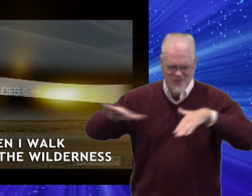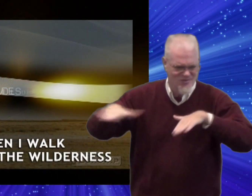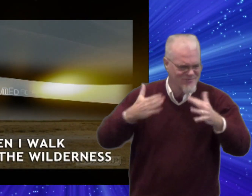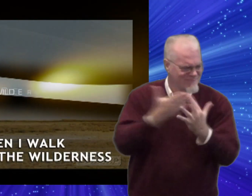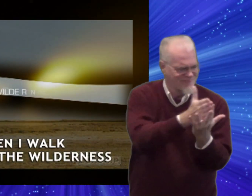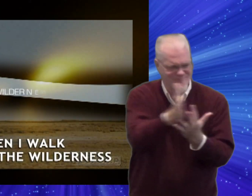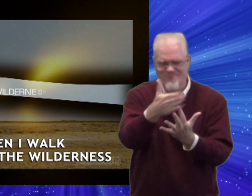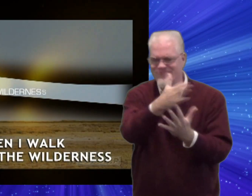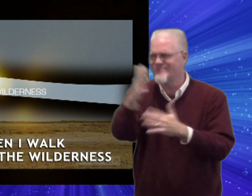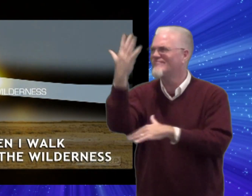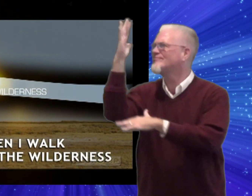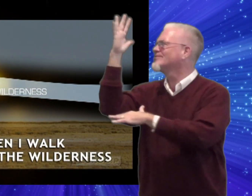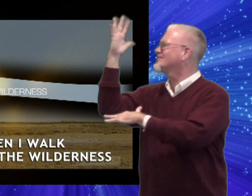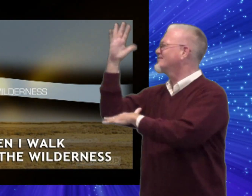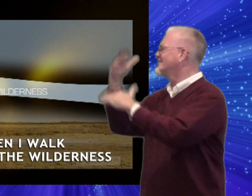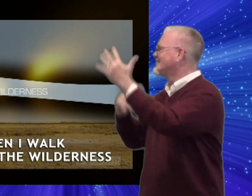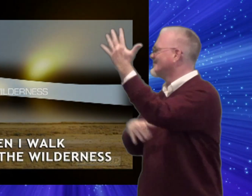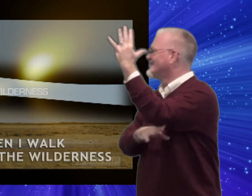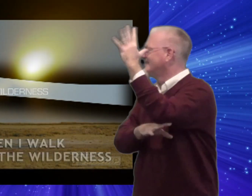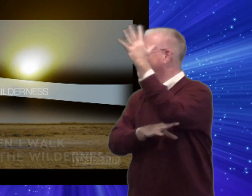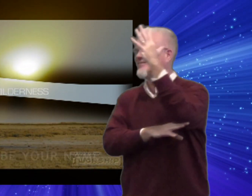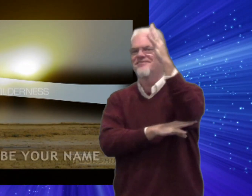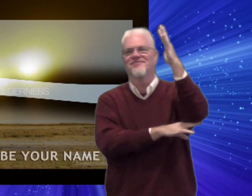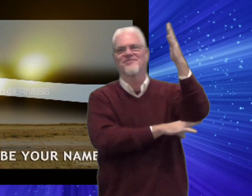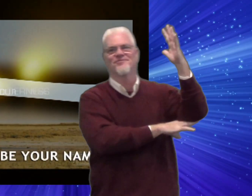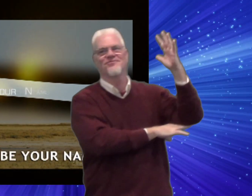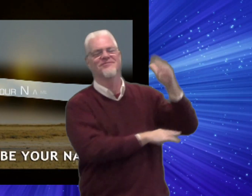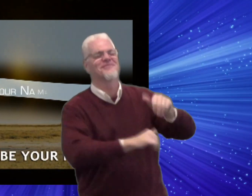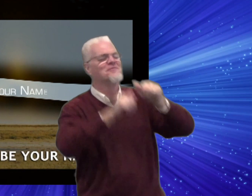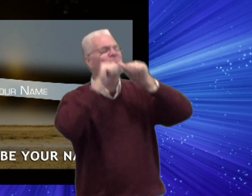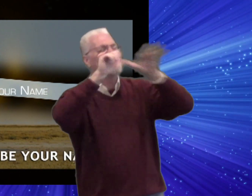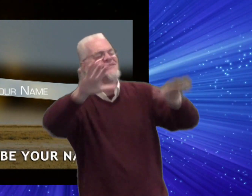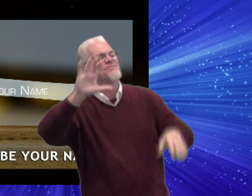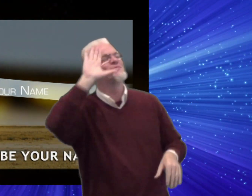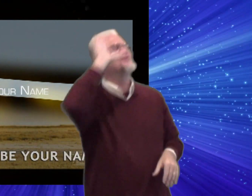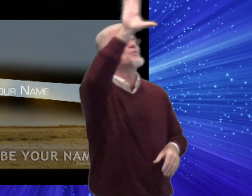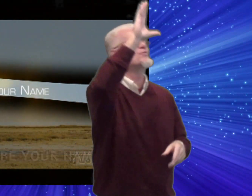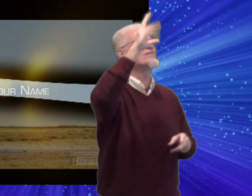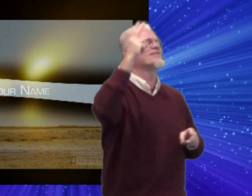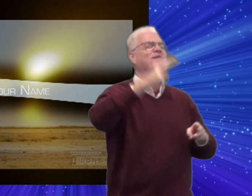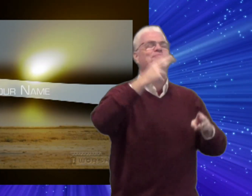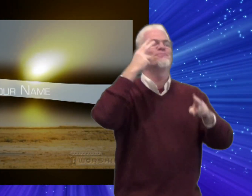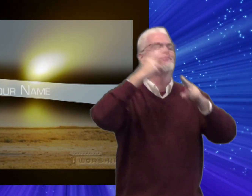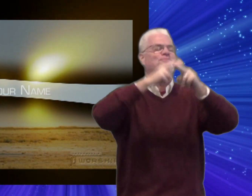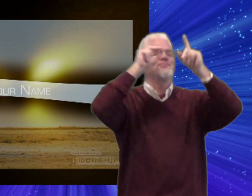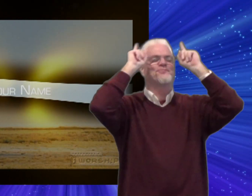walk through the wilderness Blessed be your name